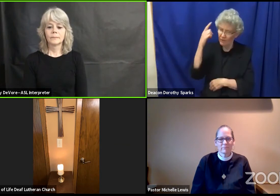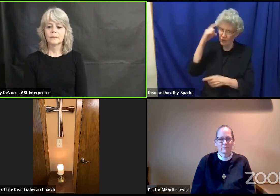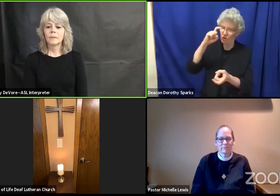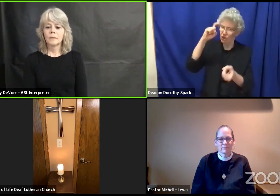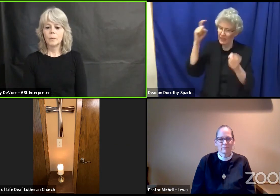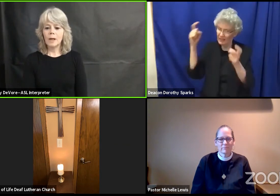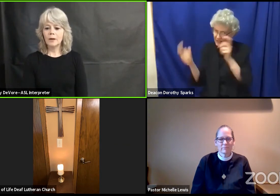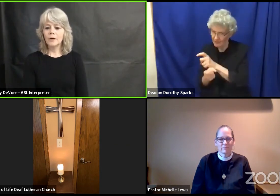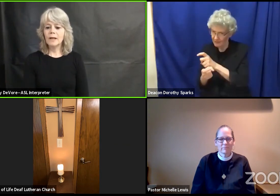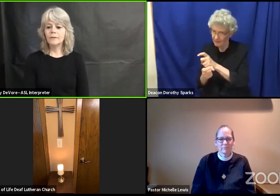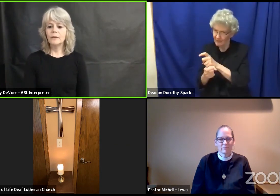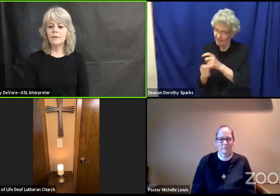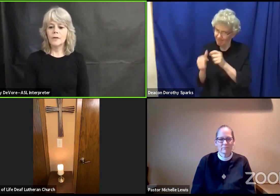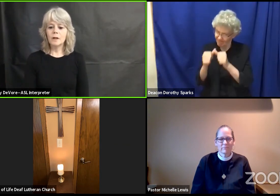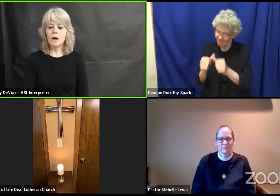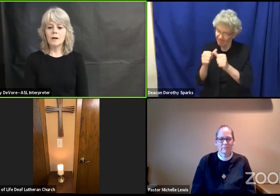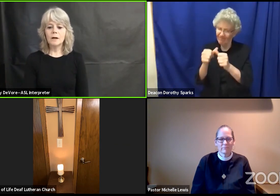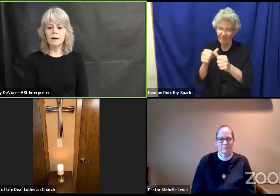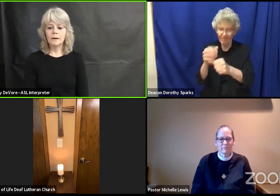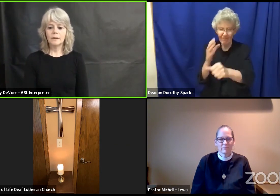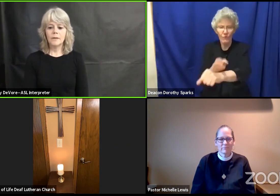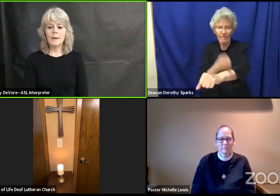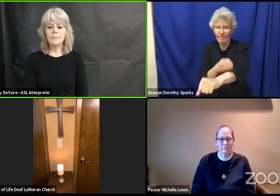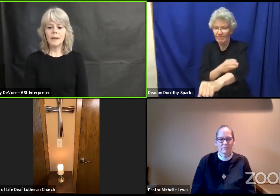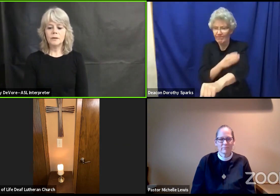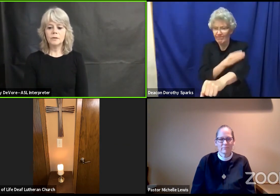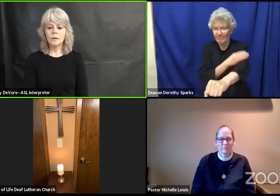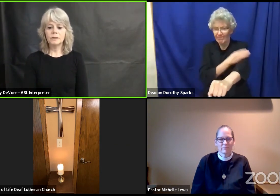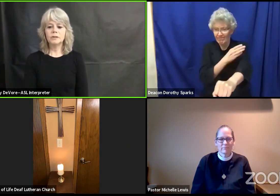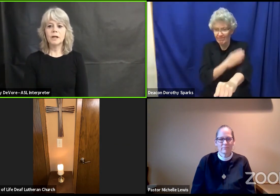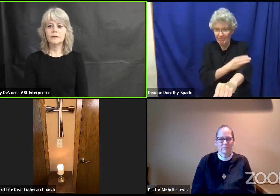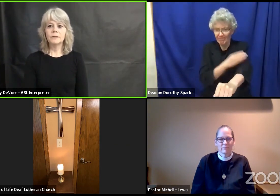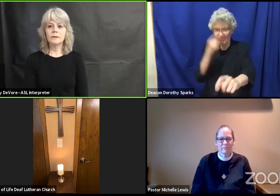we are grateful for the long arc that bends towards justice